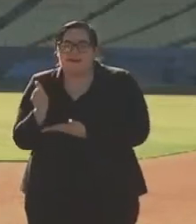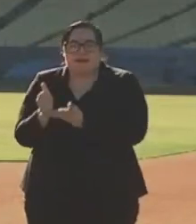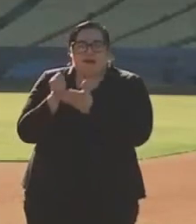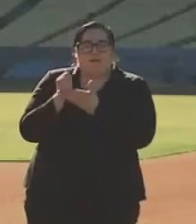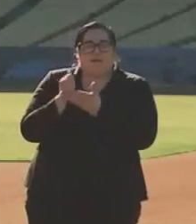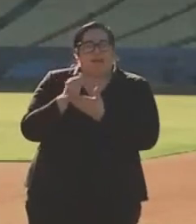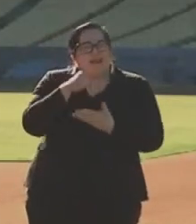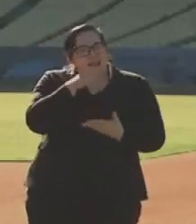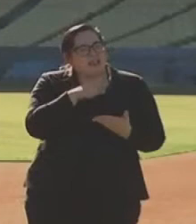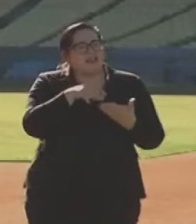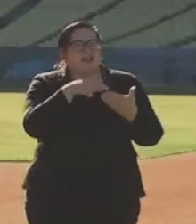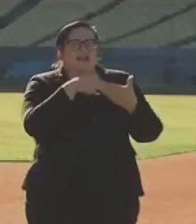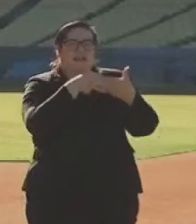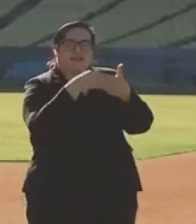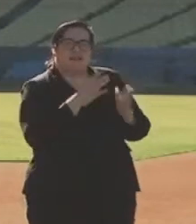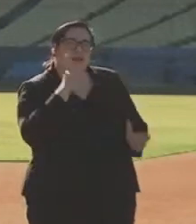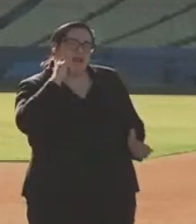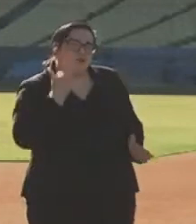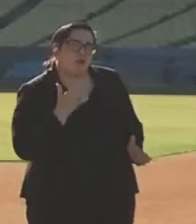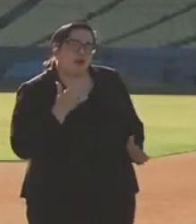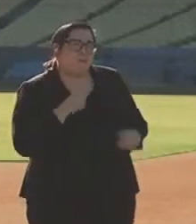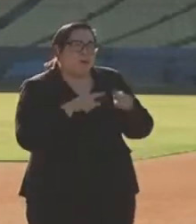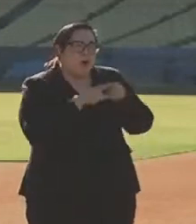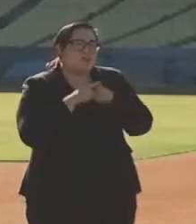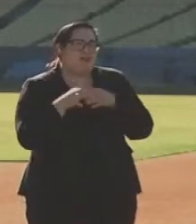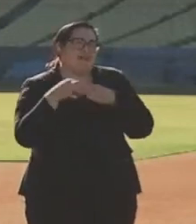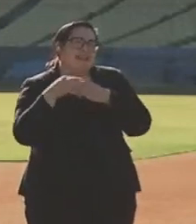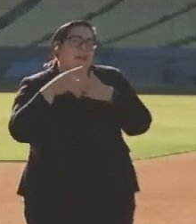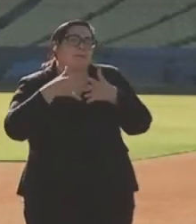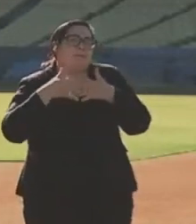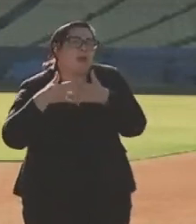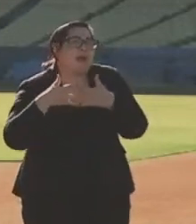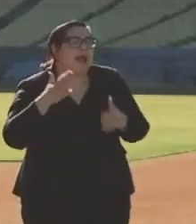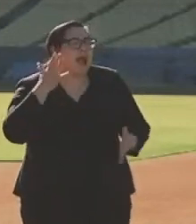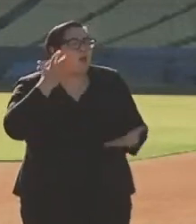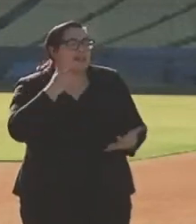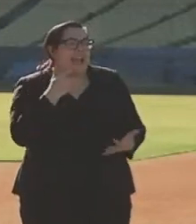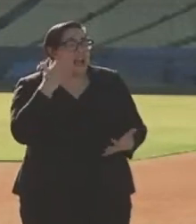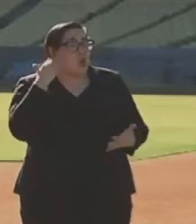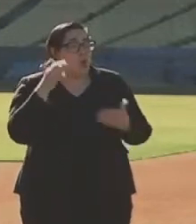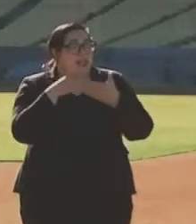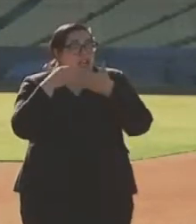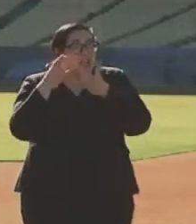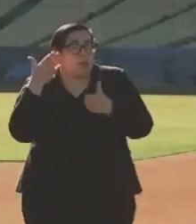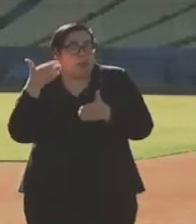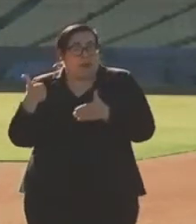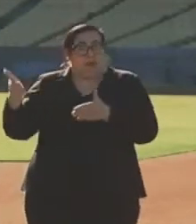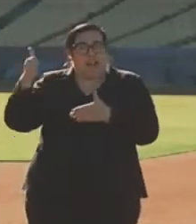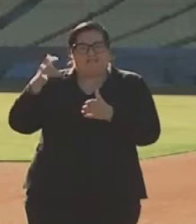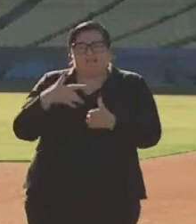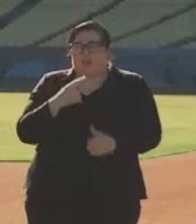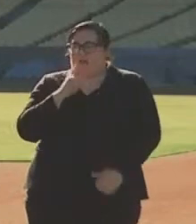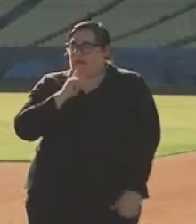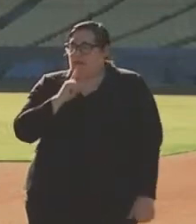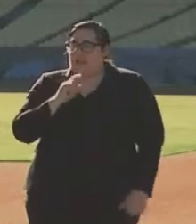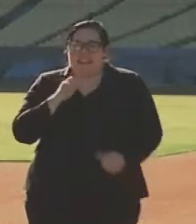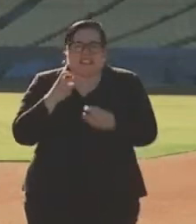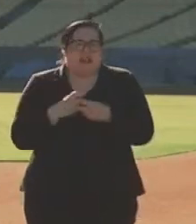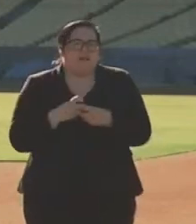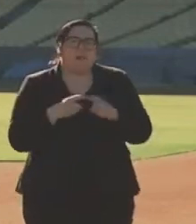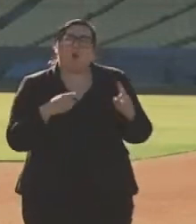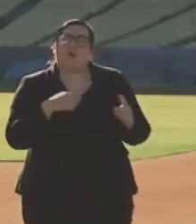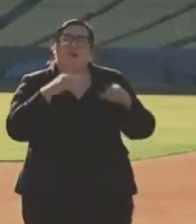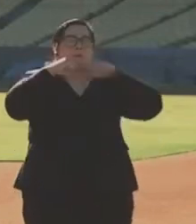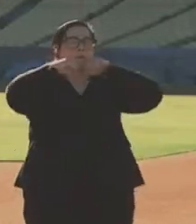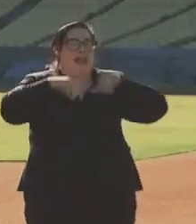California's governor, but America's governor. And I want to say, because I know leadership at the top is tough and it can be lonely, that we are so